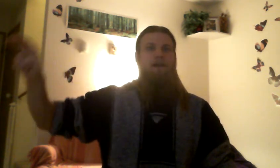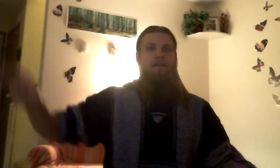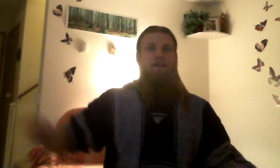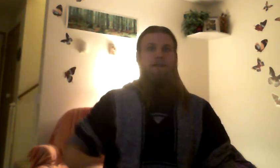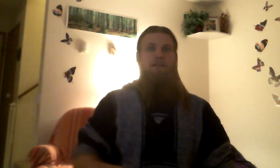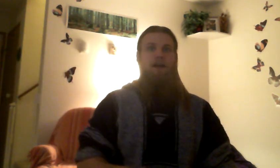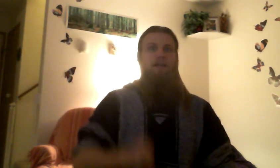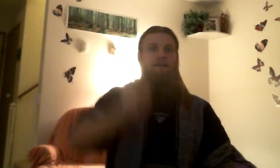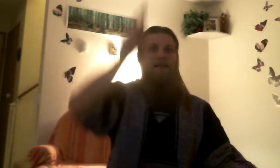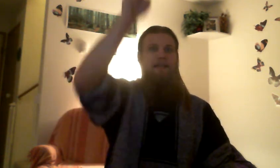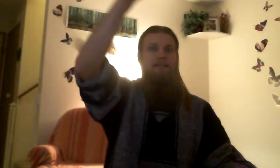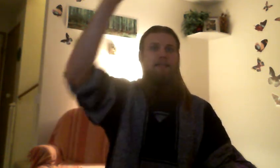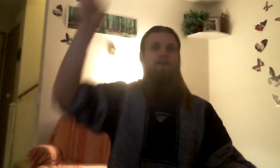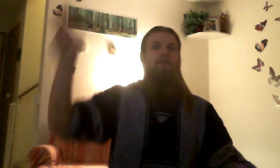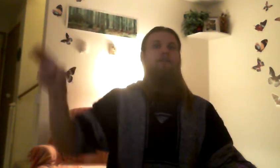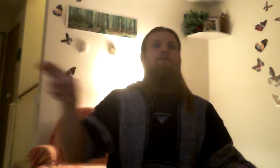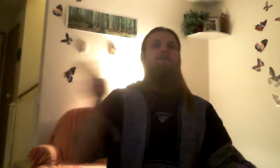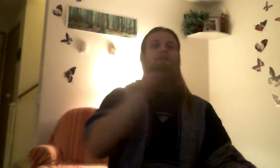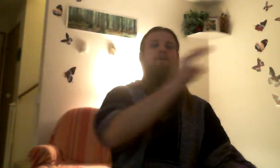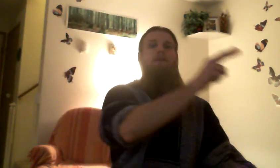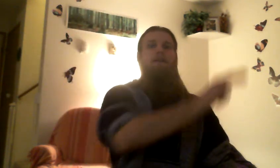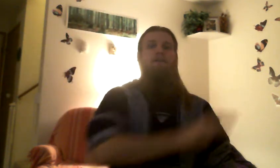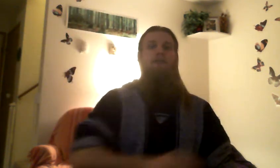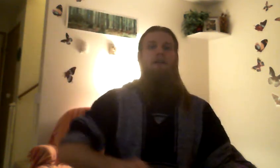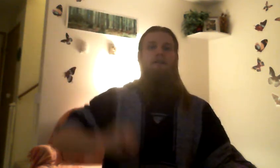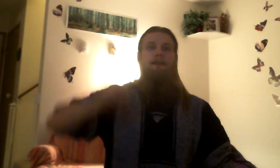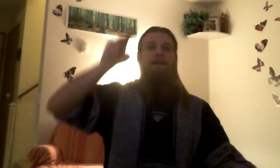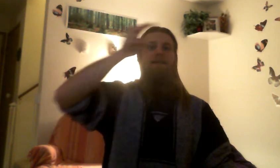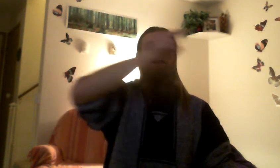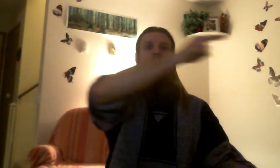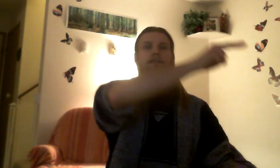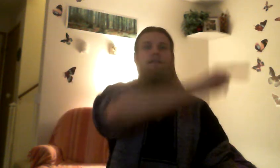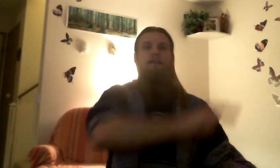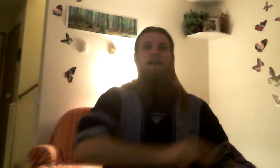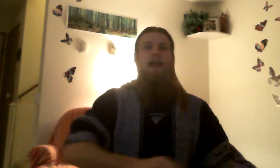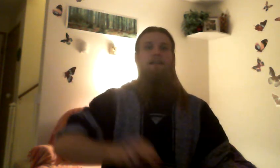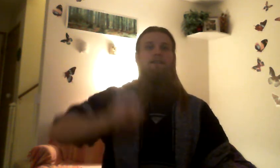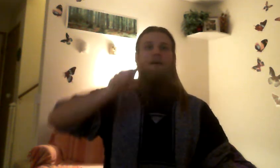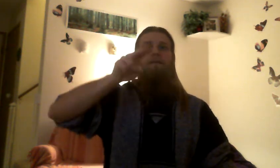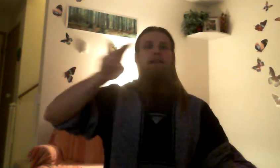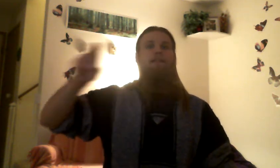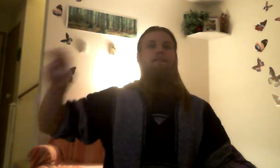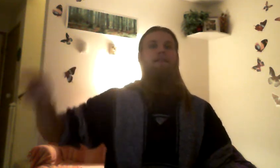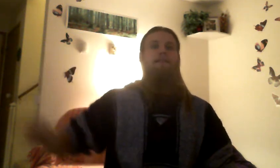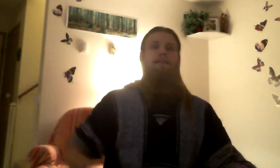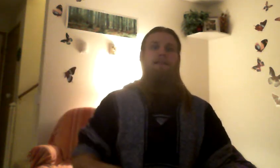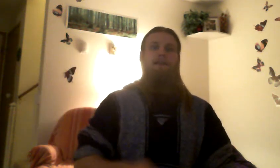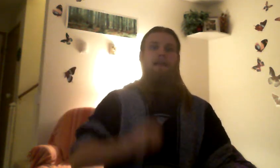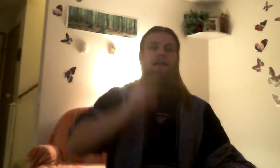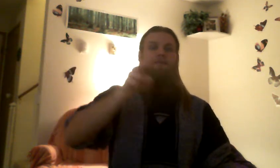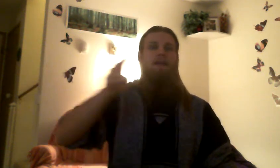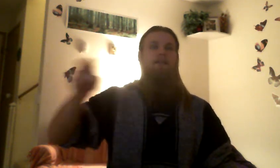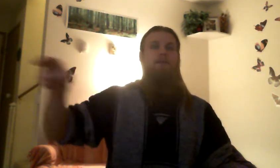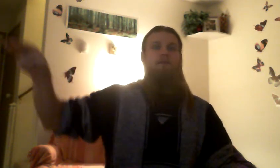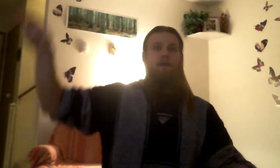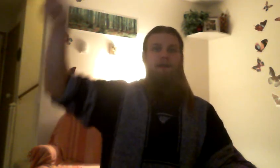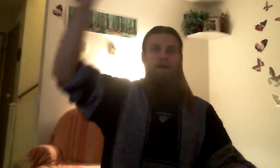So it's not going to be easy for you to follow this. And it's not meant to be easy. It's meant to be a workout.